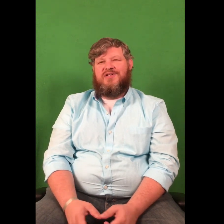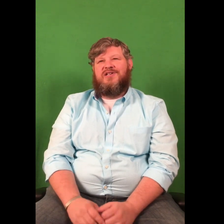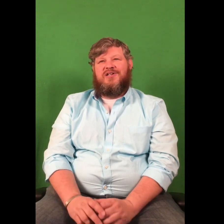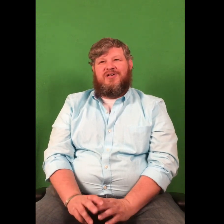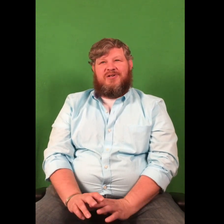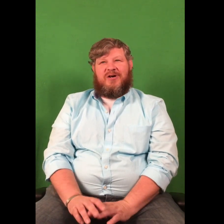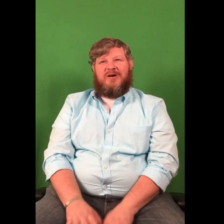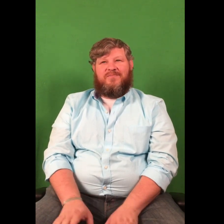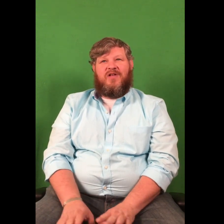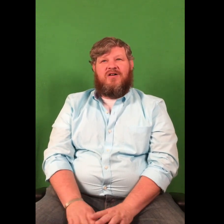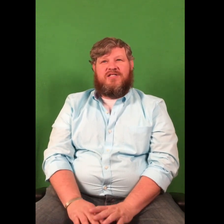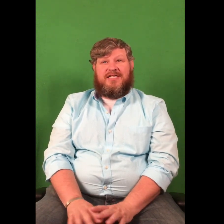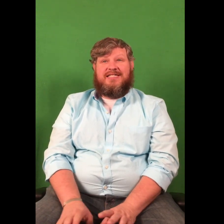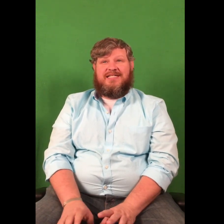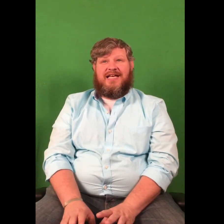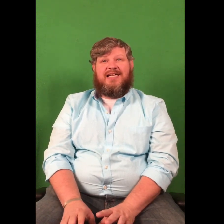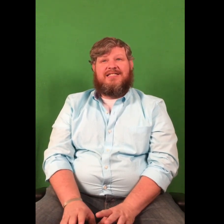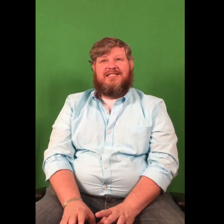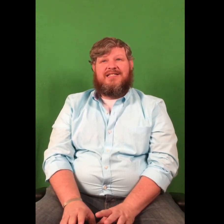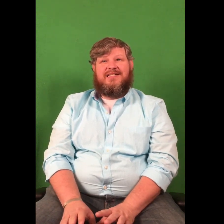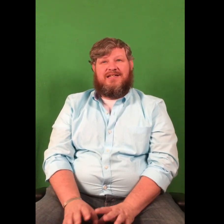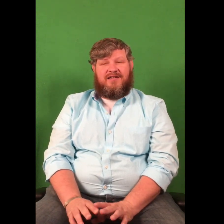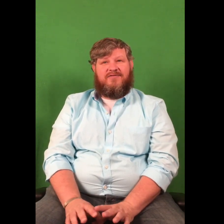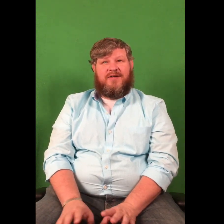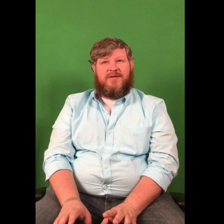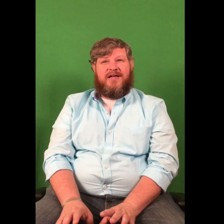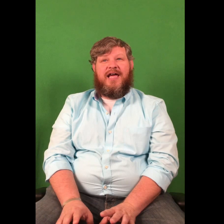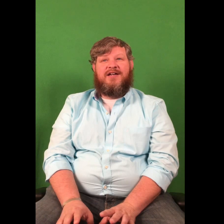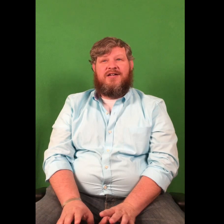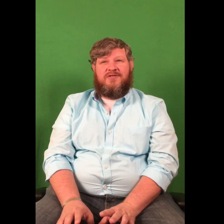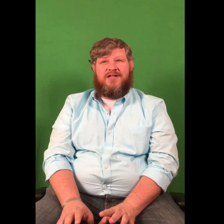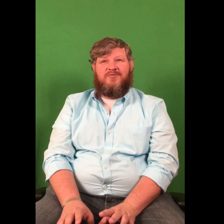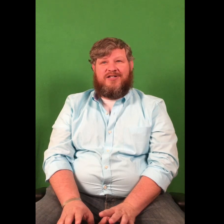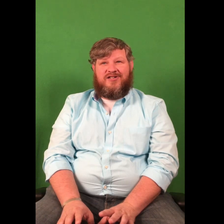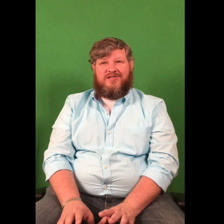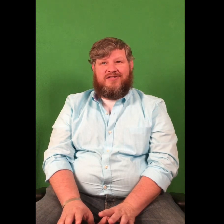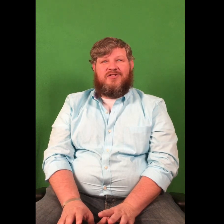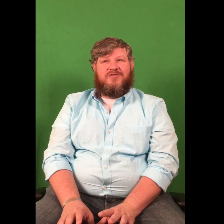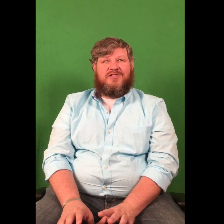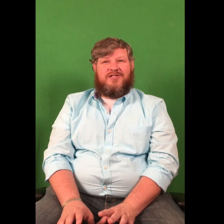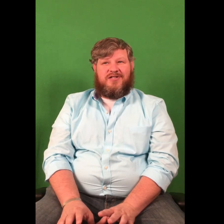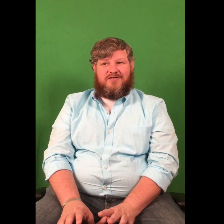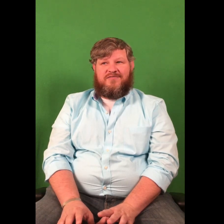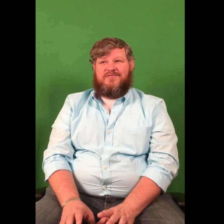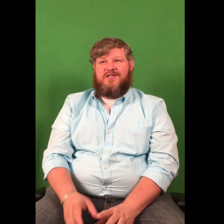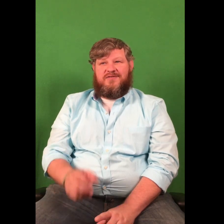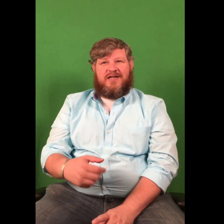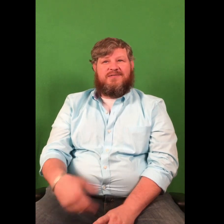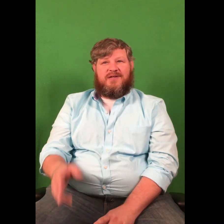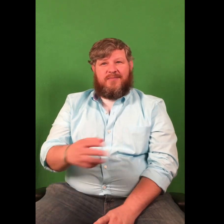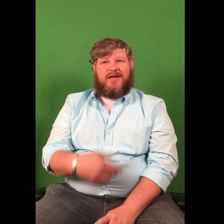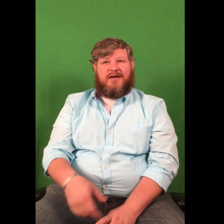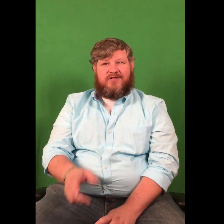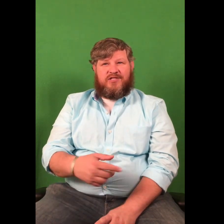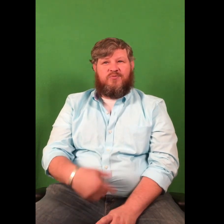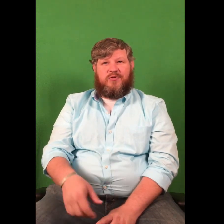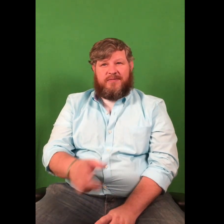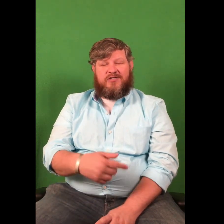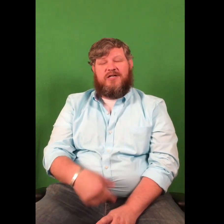ceased that from everybody and donated the rest of it. So, instead of, you know, everybody, I'm just worried about trying